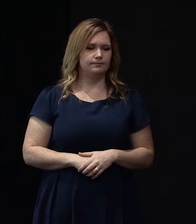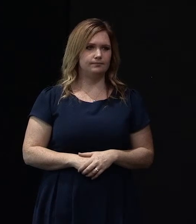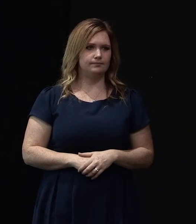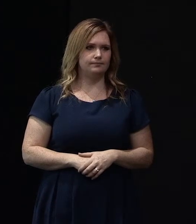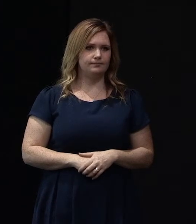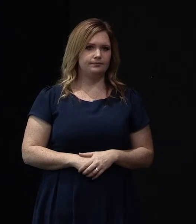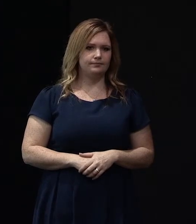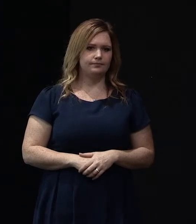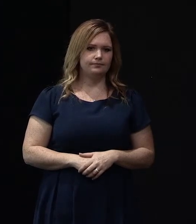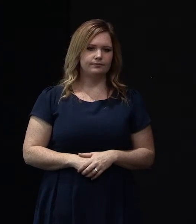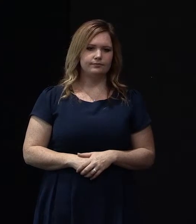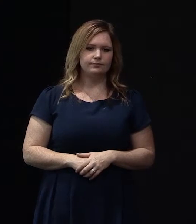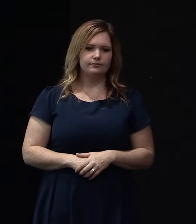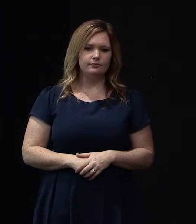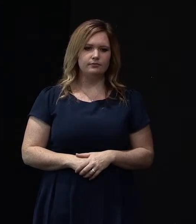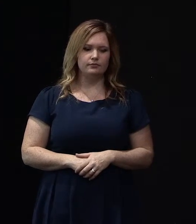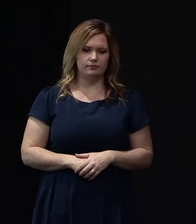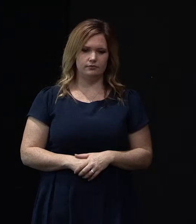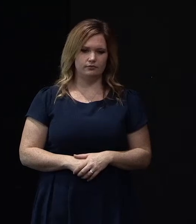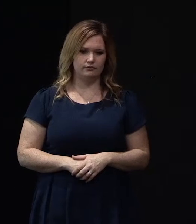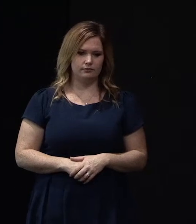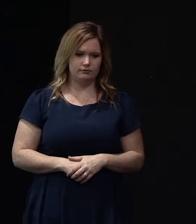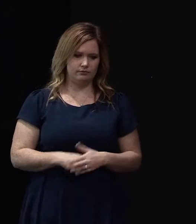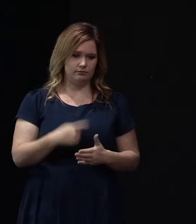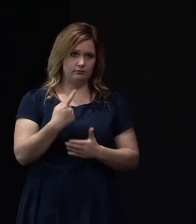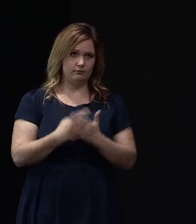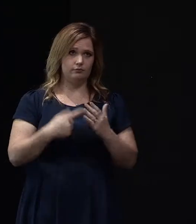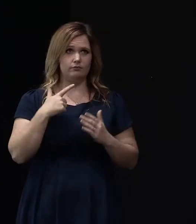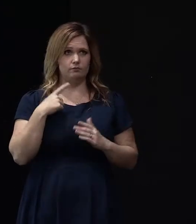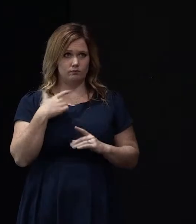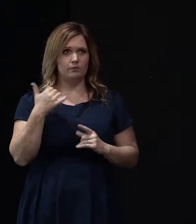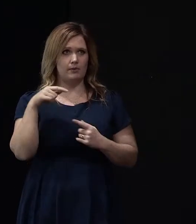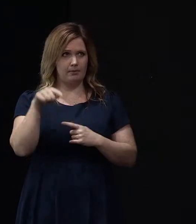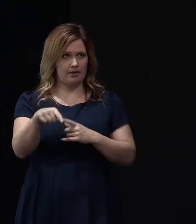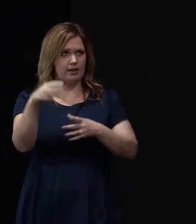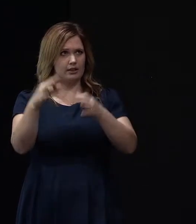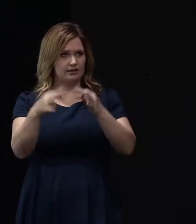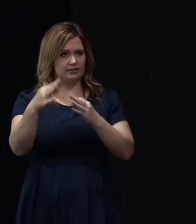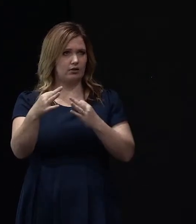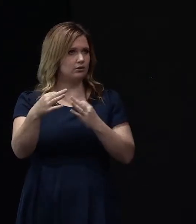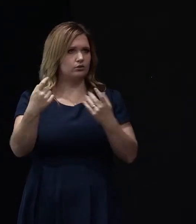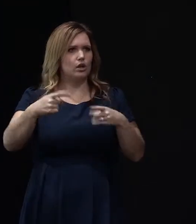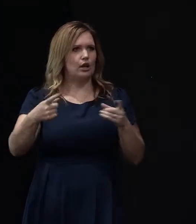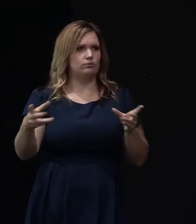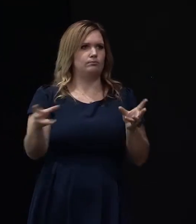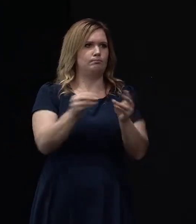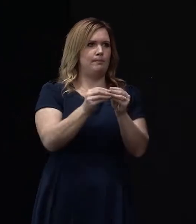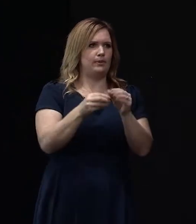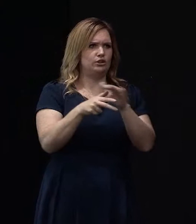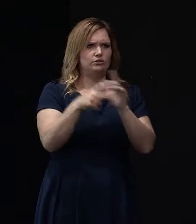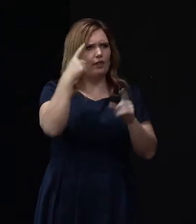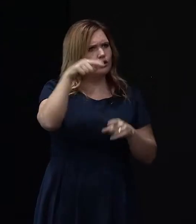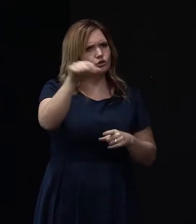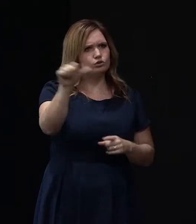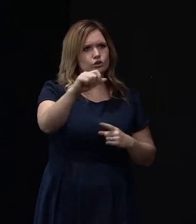The only thing I can think of that might have led them to come to that conclusion, I think it's one that you should challenge,